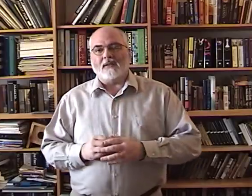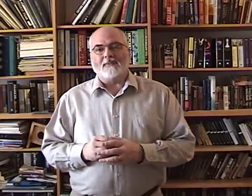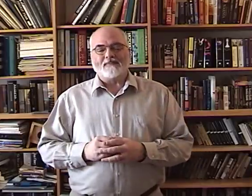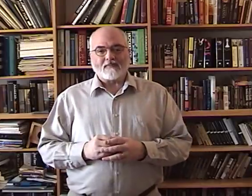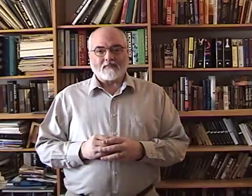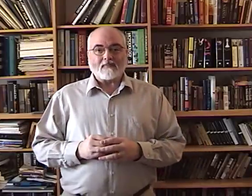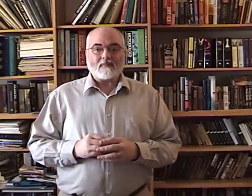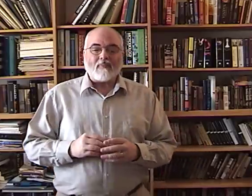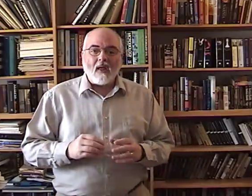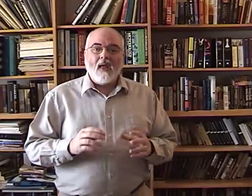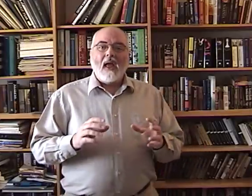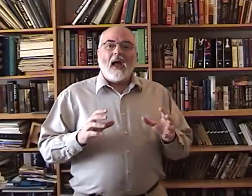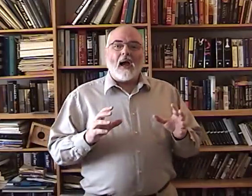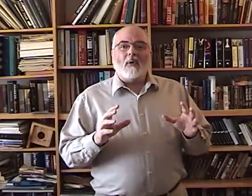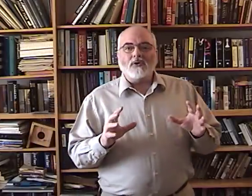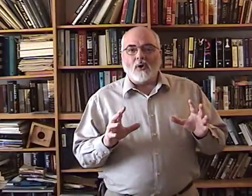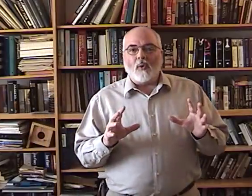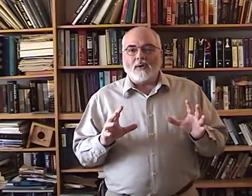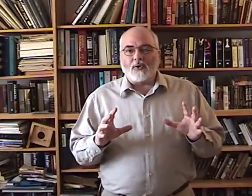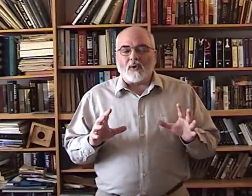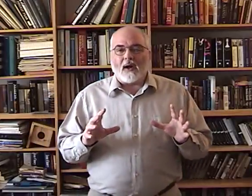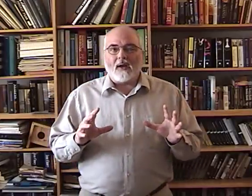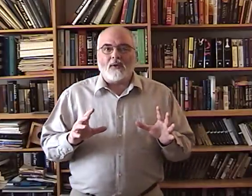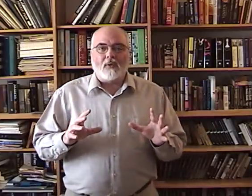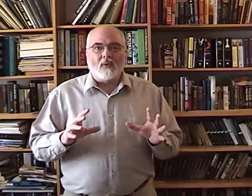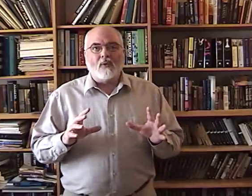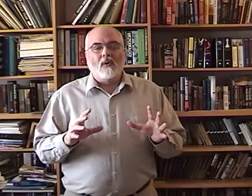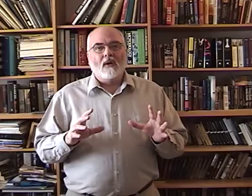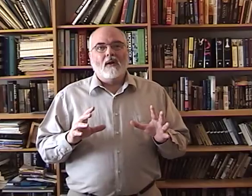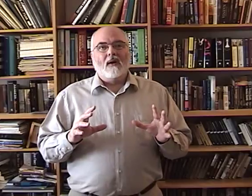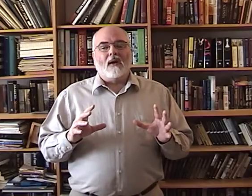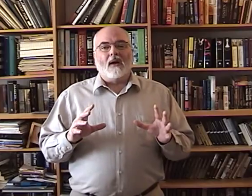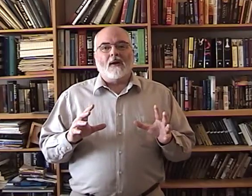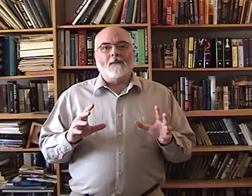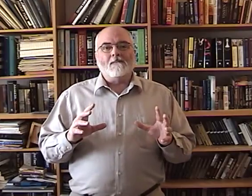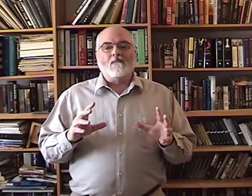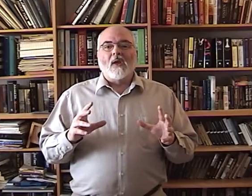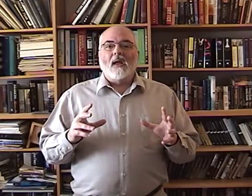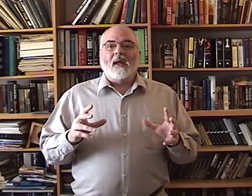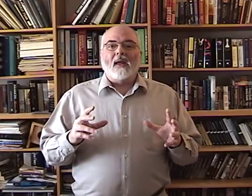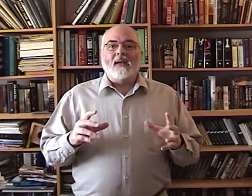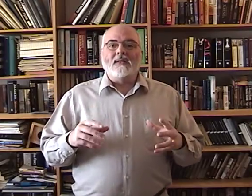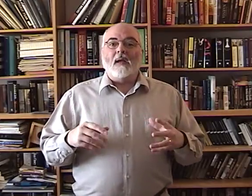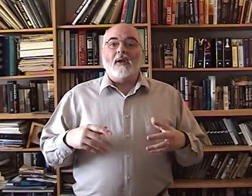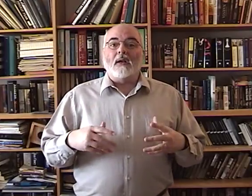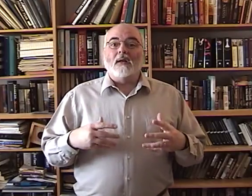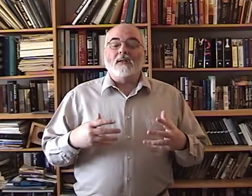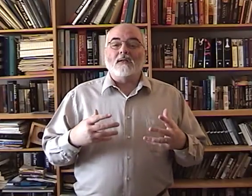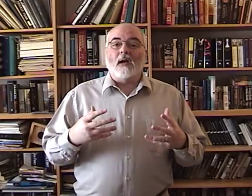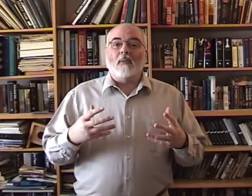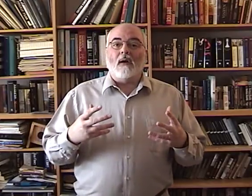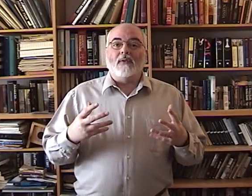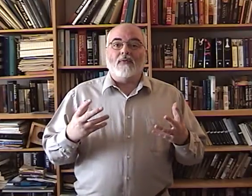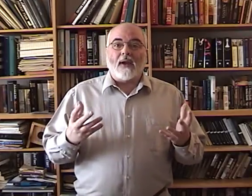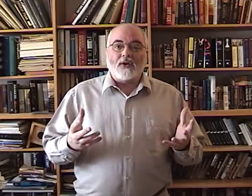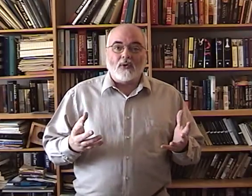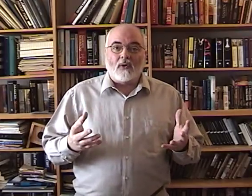I'm also going to try to exhibit some of the facial